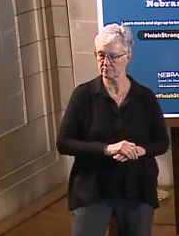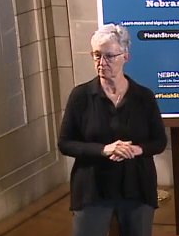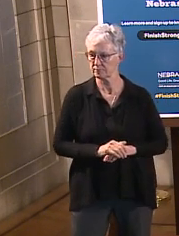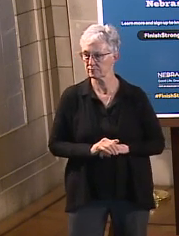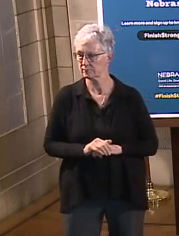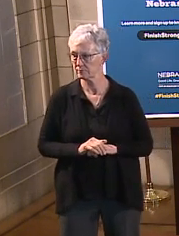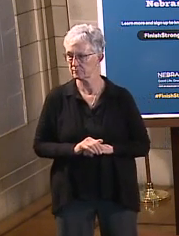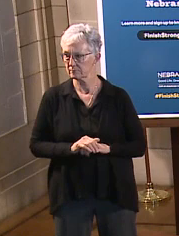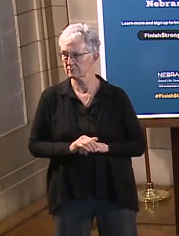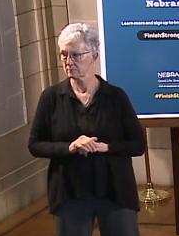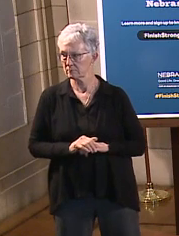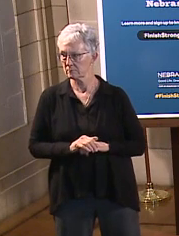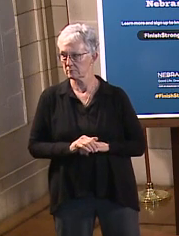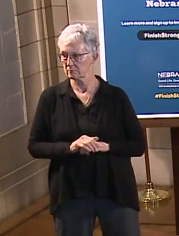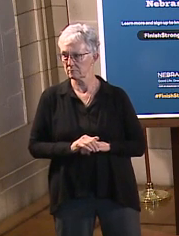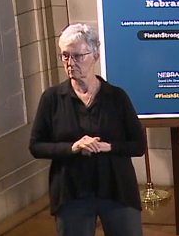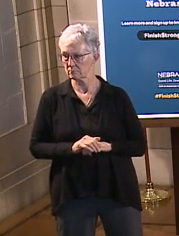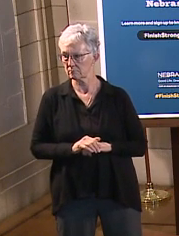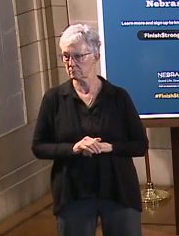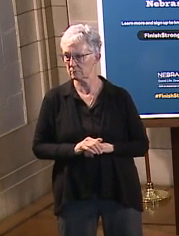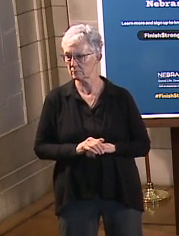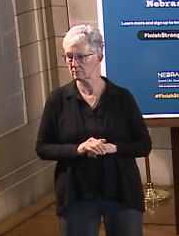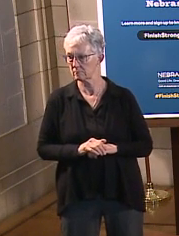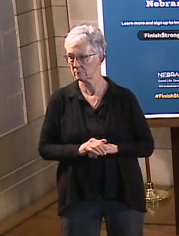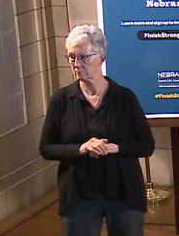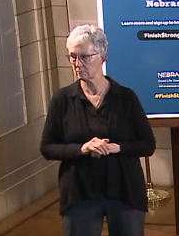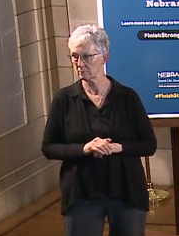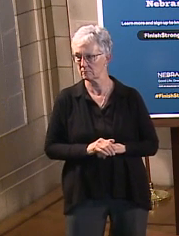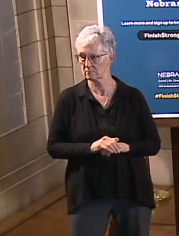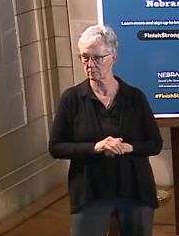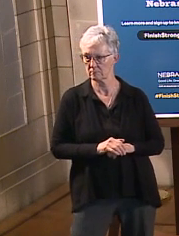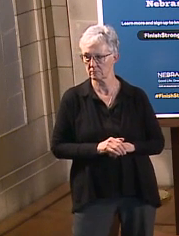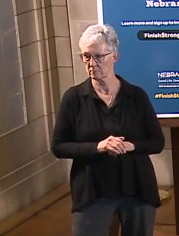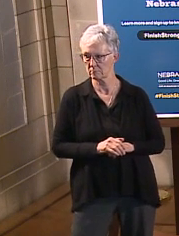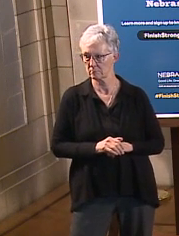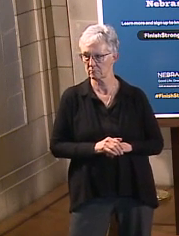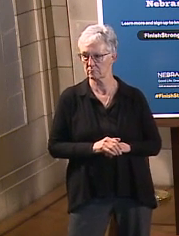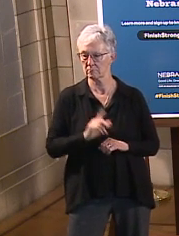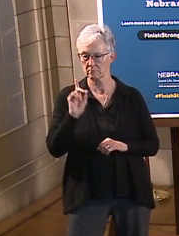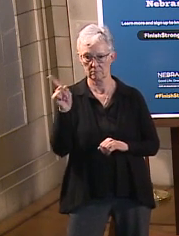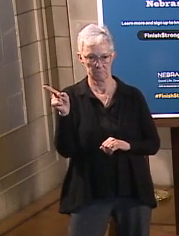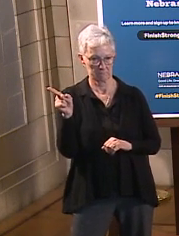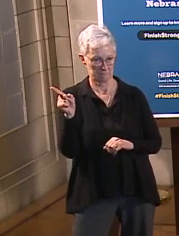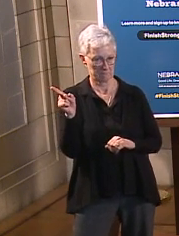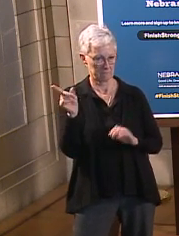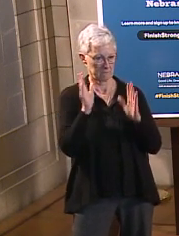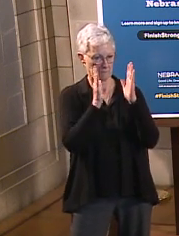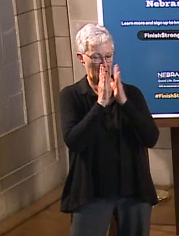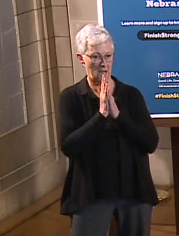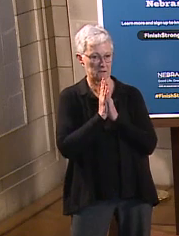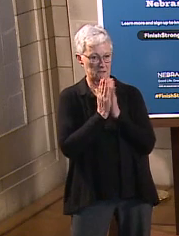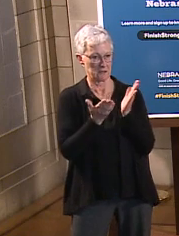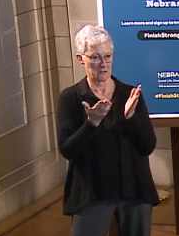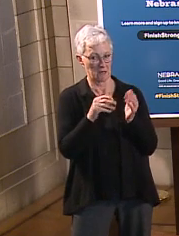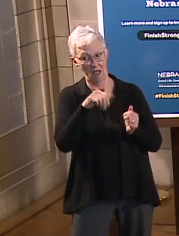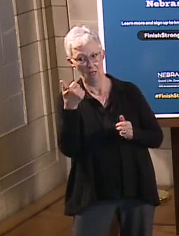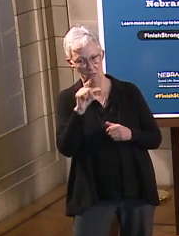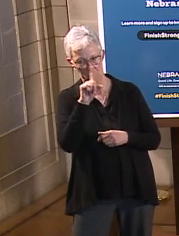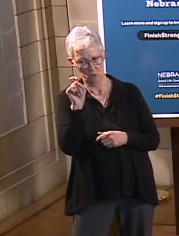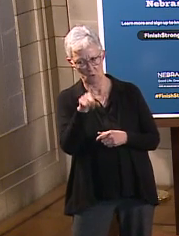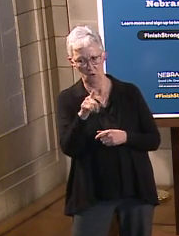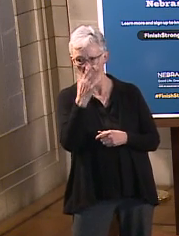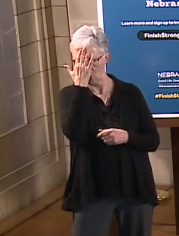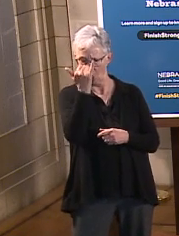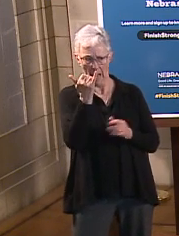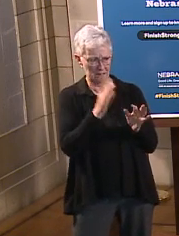to Nebraskans who are hesitant to get the vaccine? Why is it important to vaccinate the state and finish strong? So Madison is asking, why is it important to finish